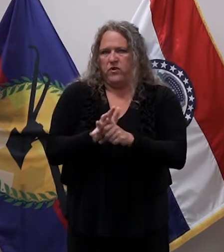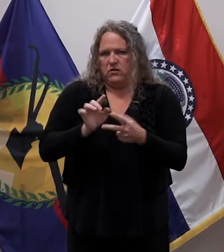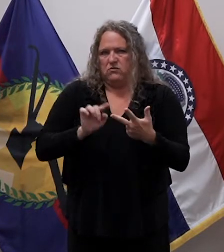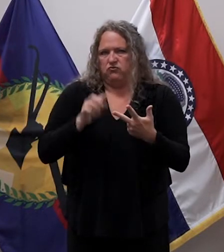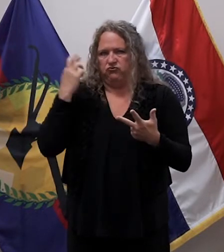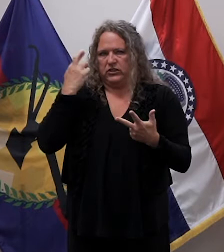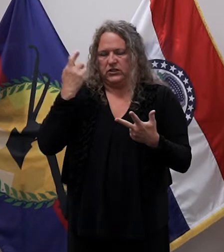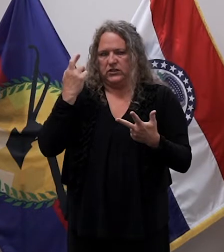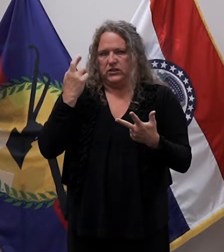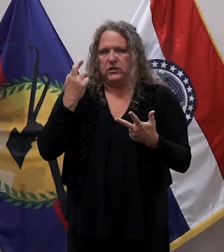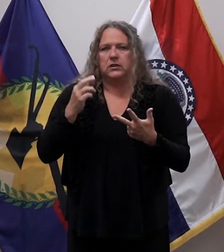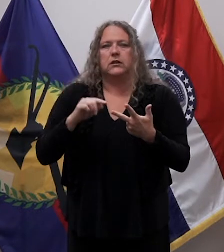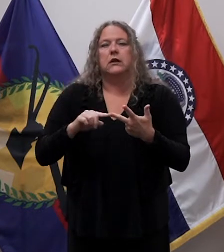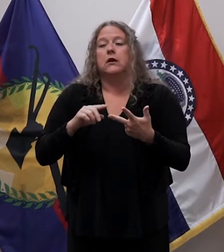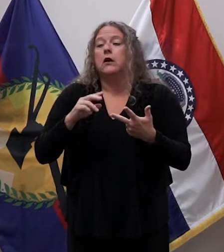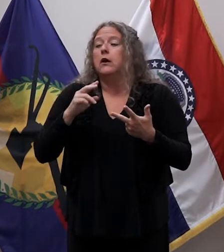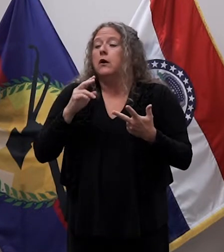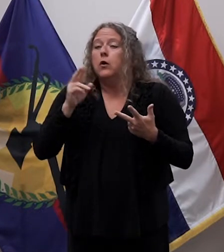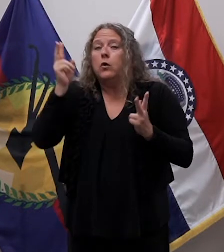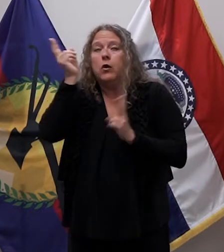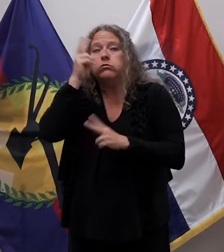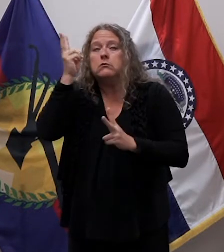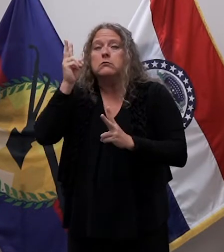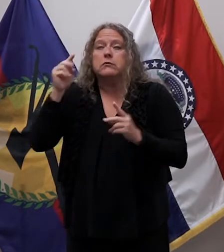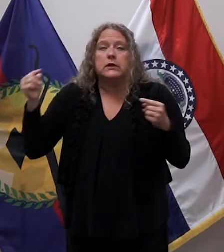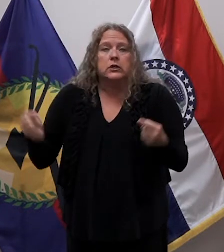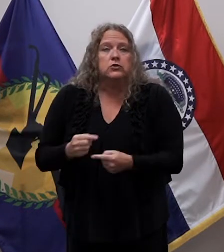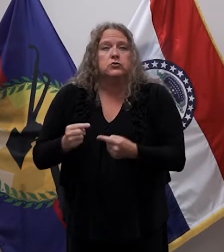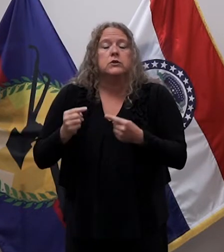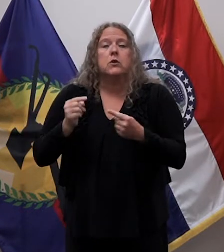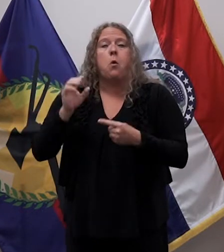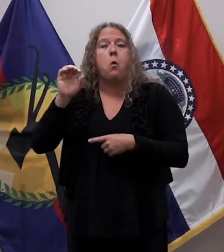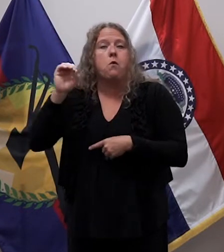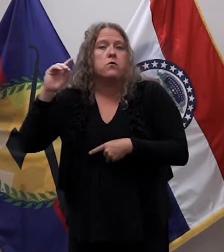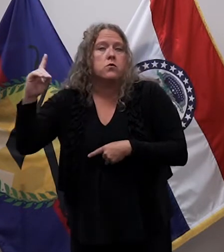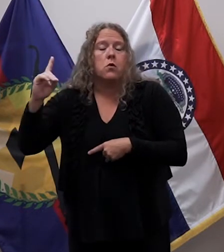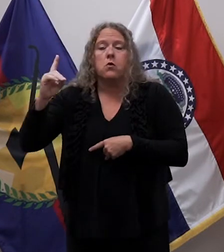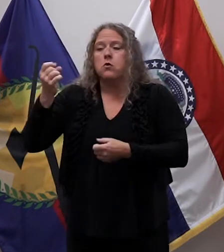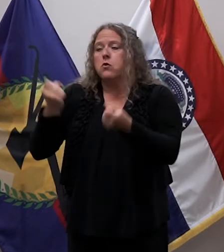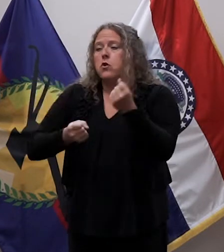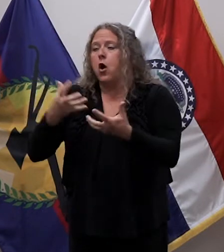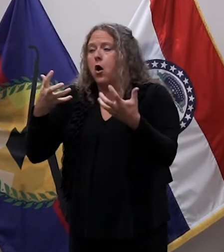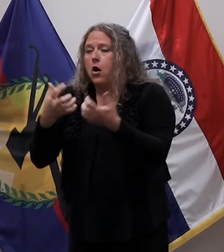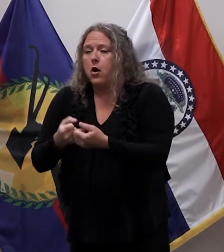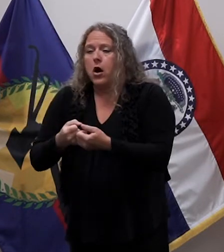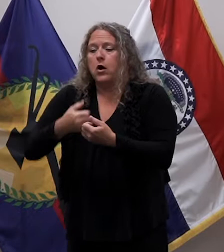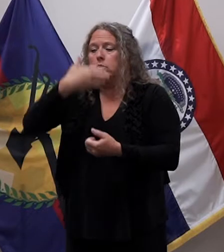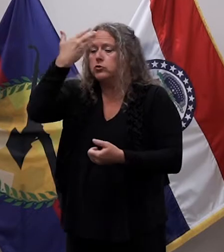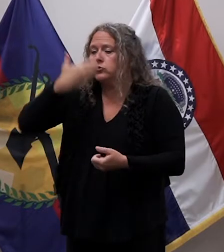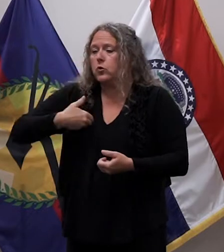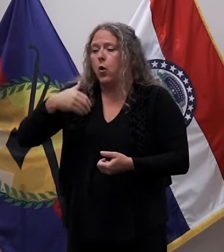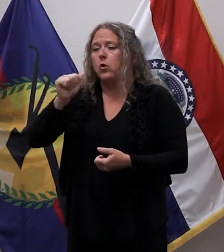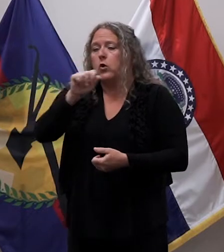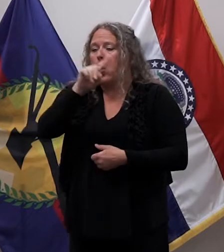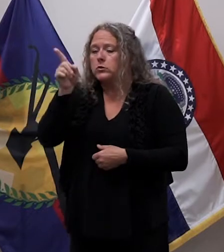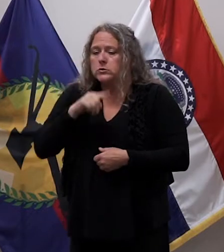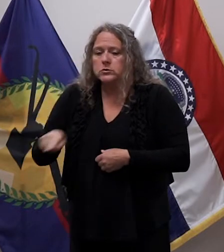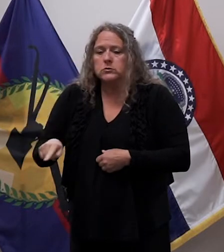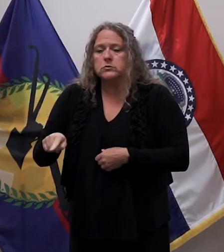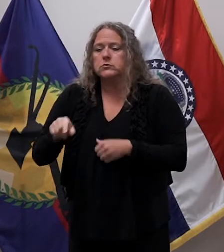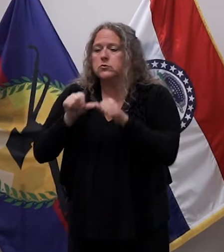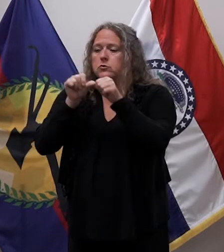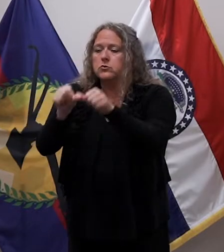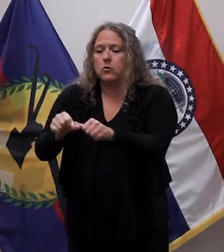ahead of unintentional injuries such as overdoses and car crashes, strokes, Alzheimer's, chronic lower respiratory disease,